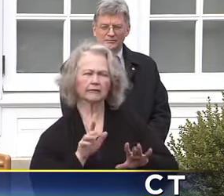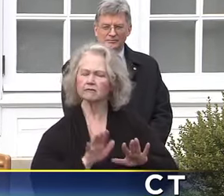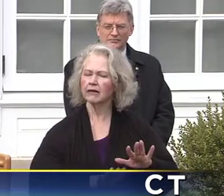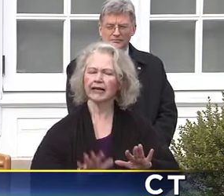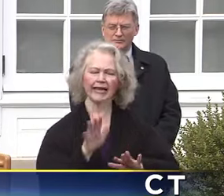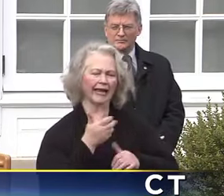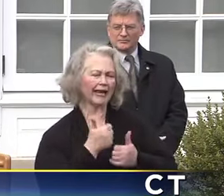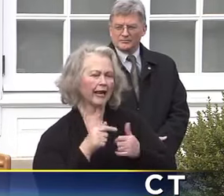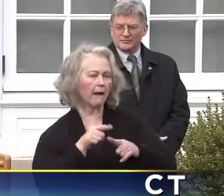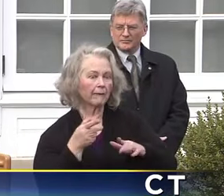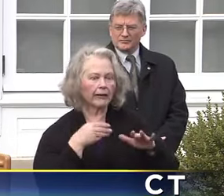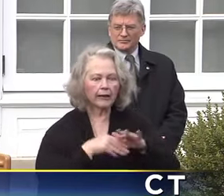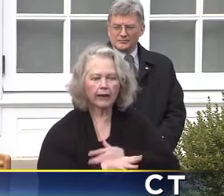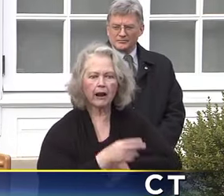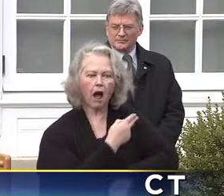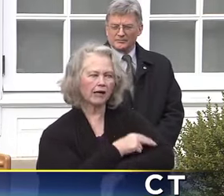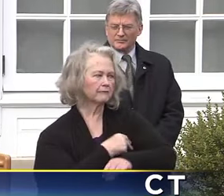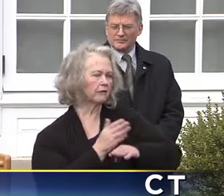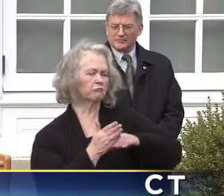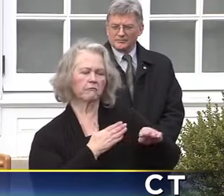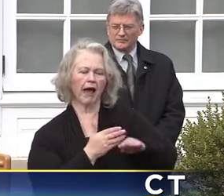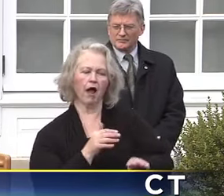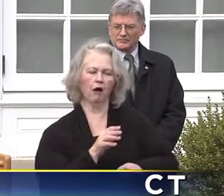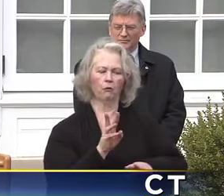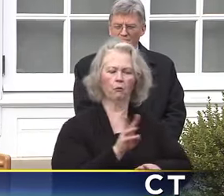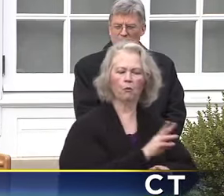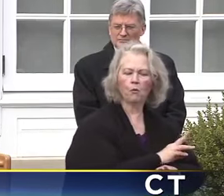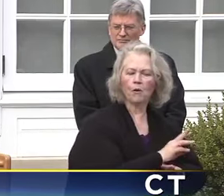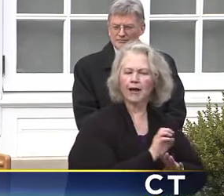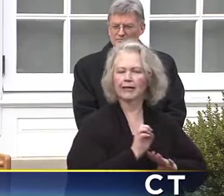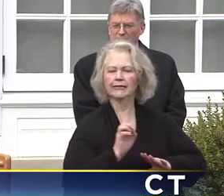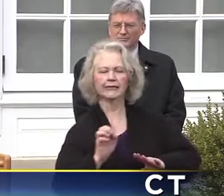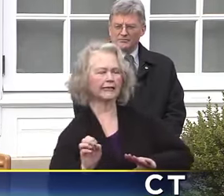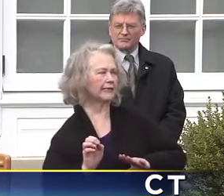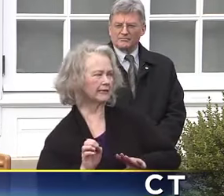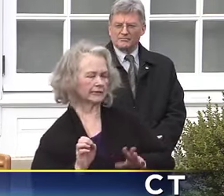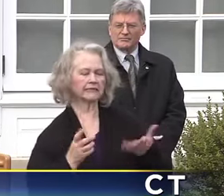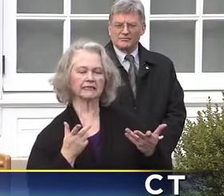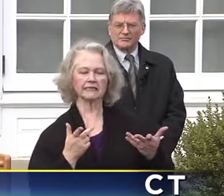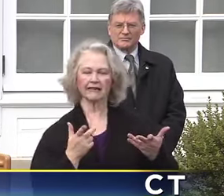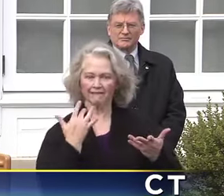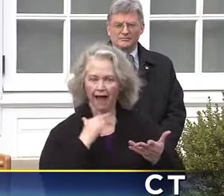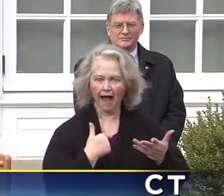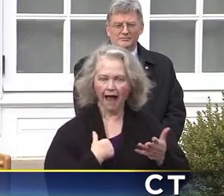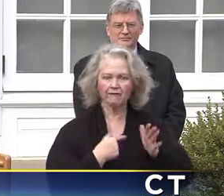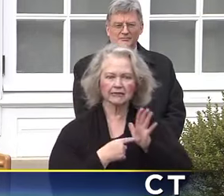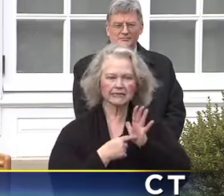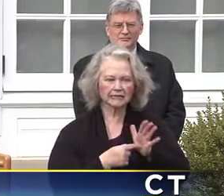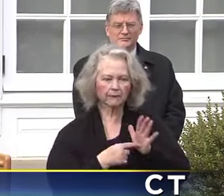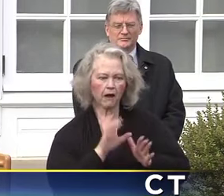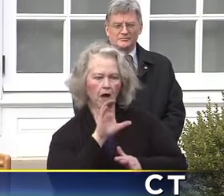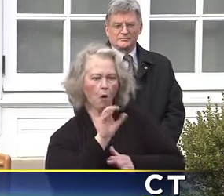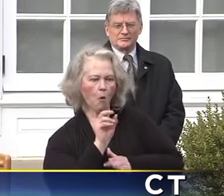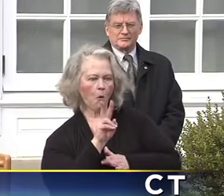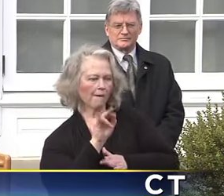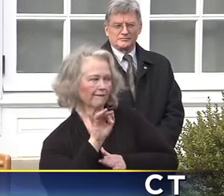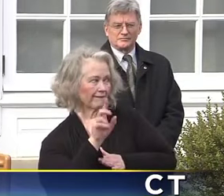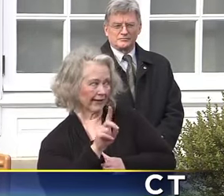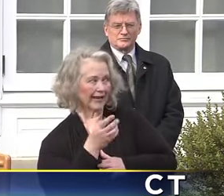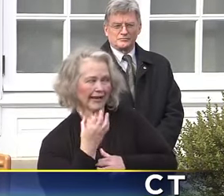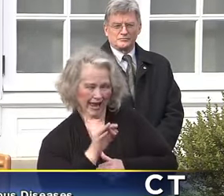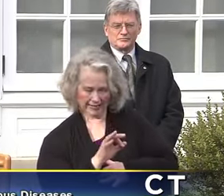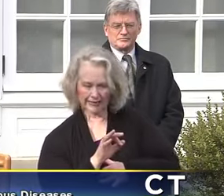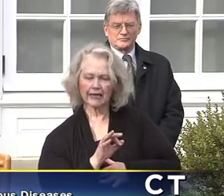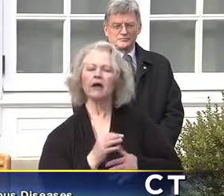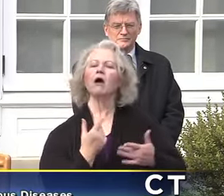admitted to a hospital, whether it's in the western part of the state or the eastern part of the state, who have the symptoms of COVID-19. We are